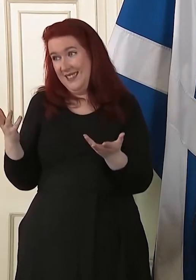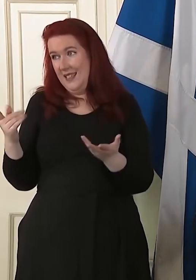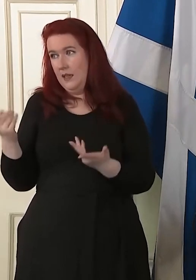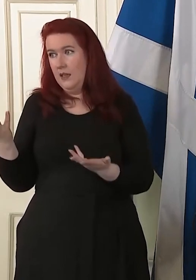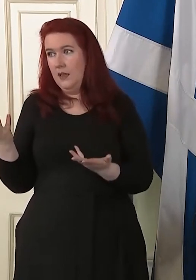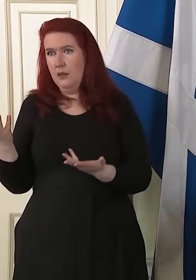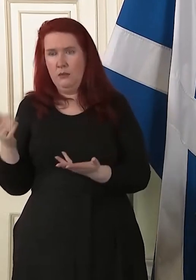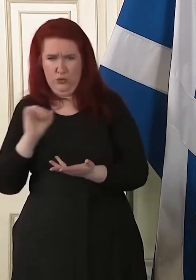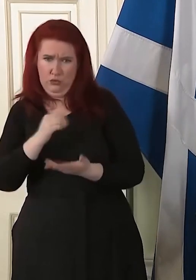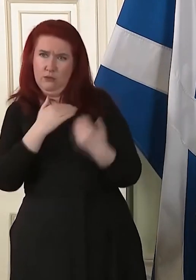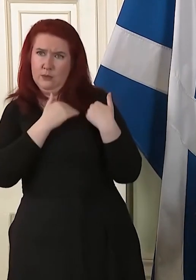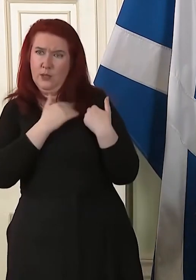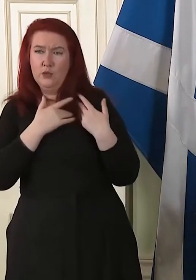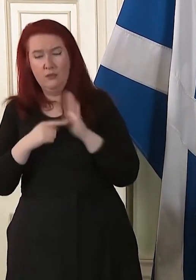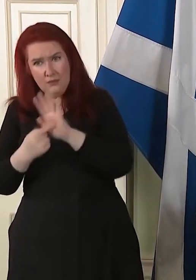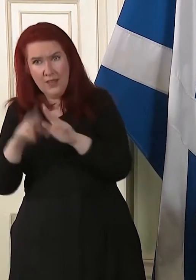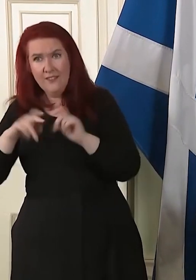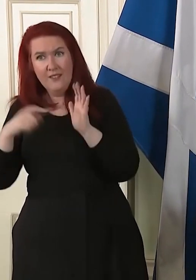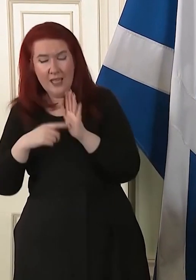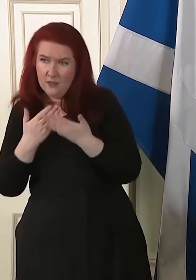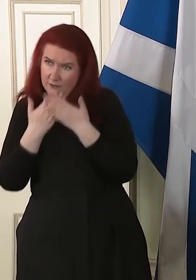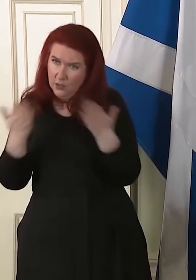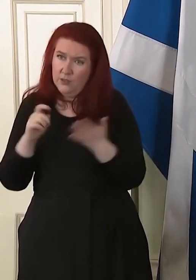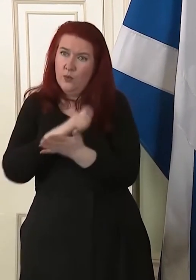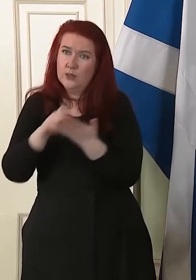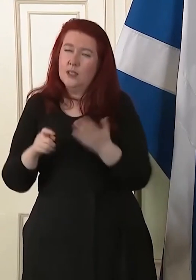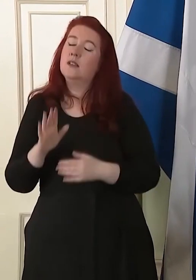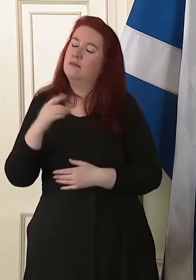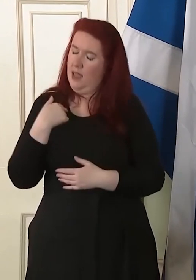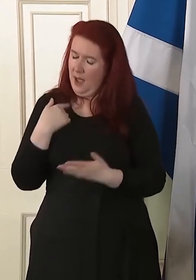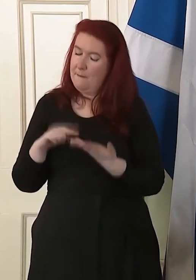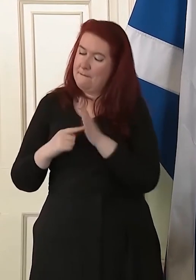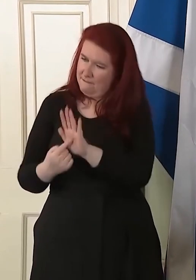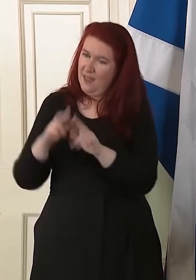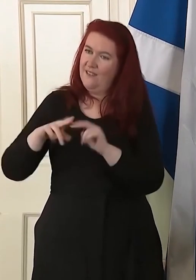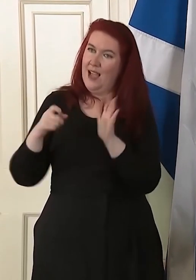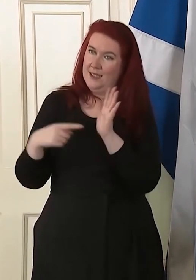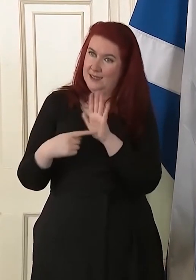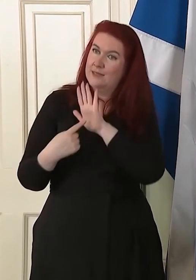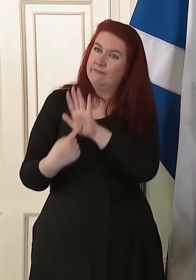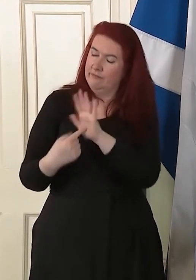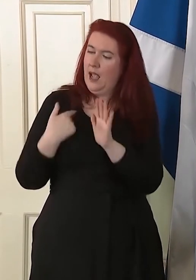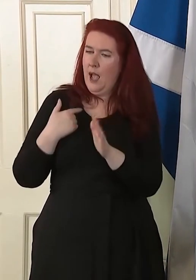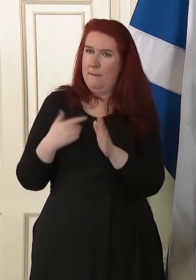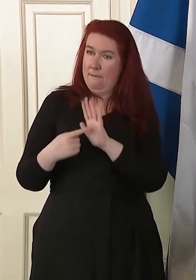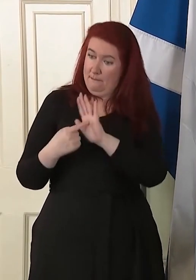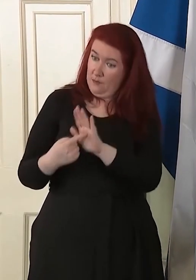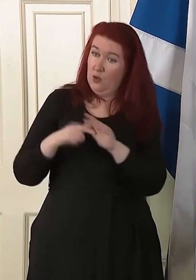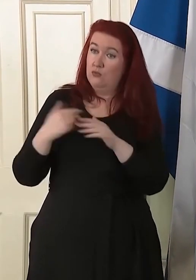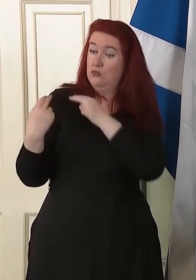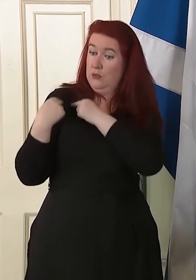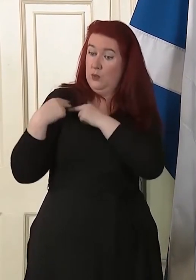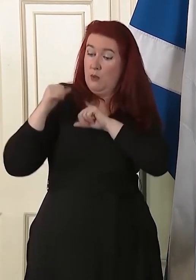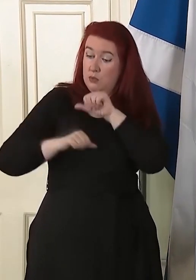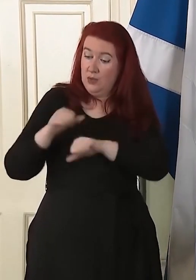either. to put the facts in front of voters. You're not doing it, are you? I'm putting facts in front of voters. I'm setting out a responsible process which we would go